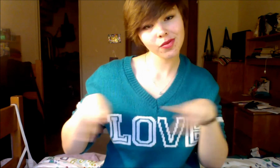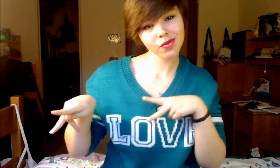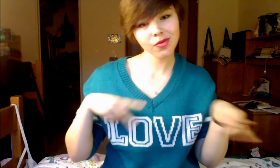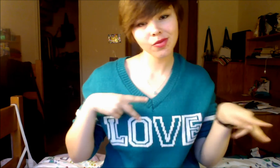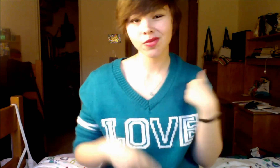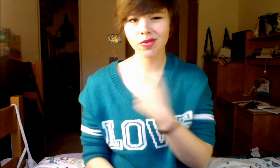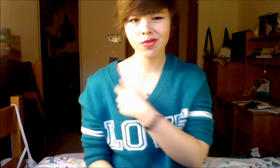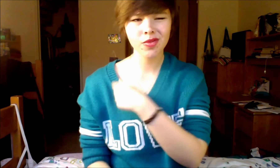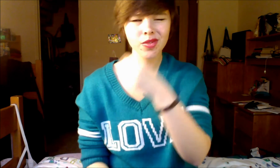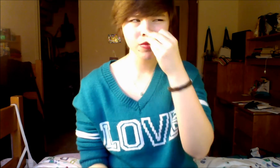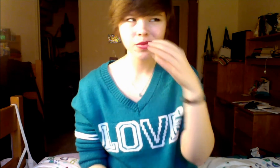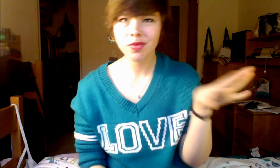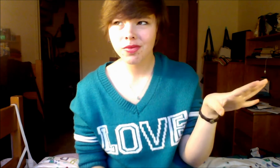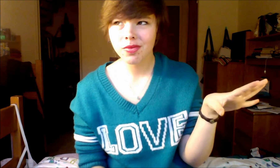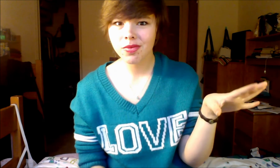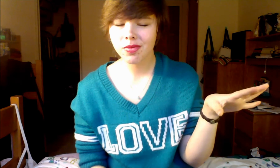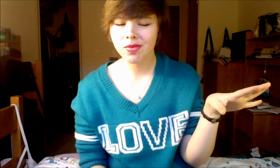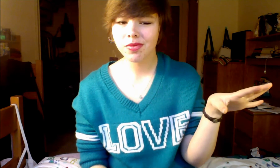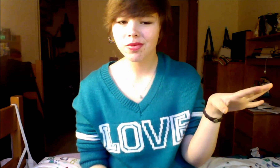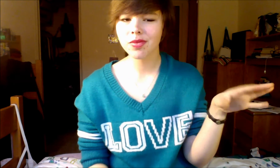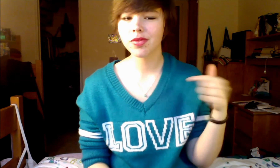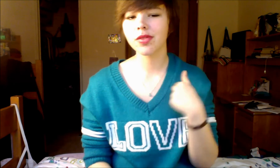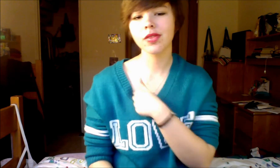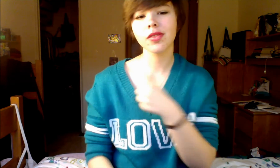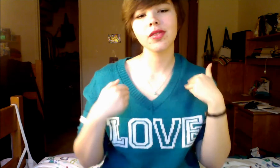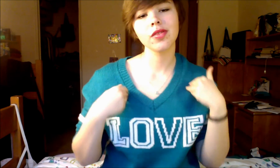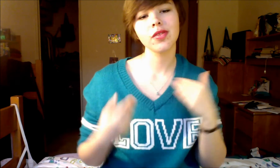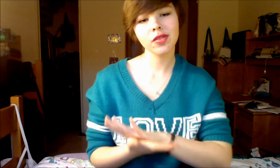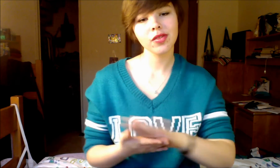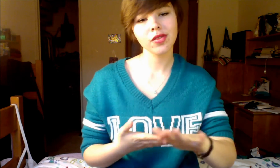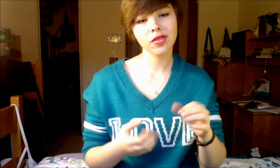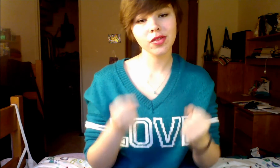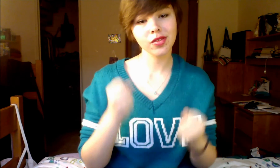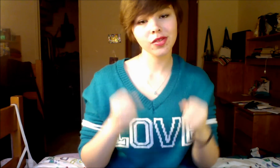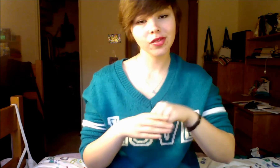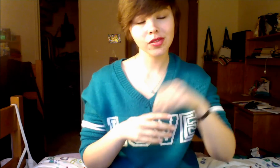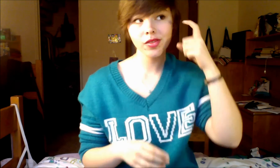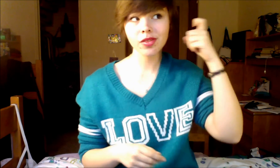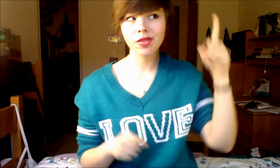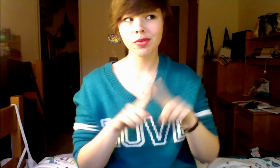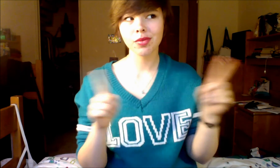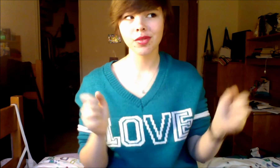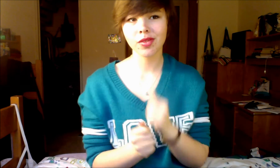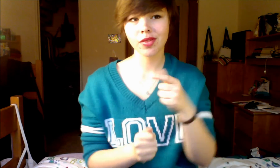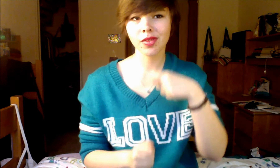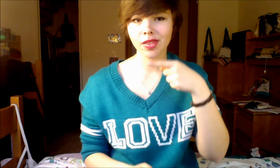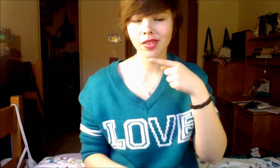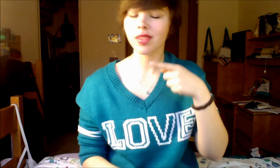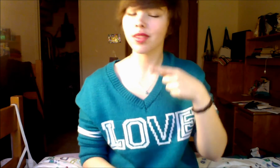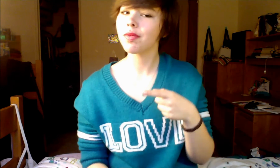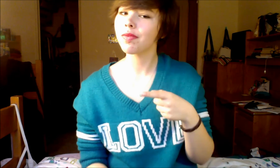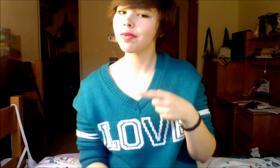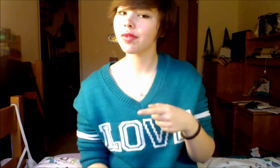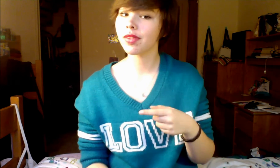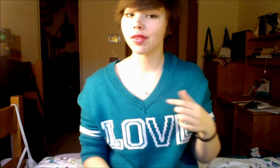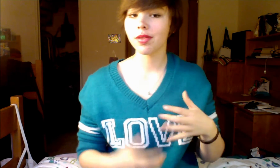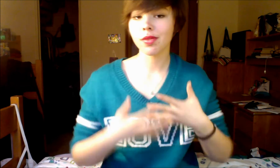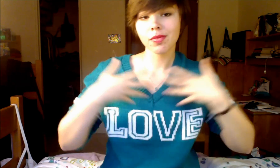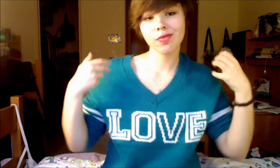hotel room, we don't care We're drivin' Cadillacs in our dreams But everybody's like crystal made back